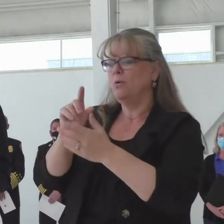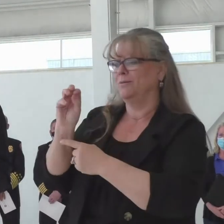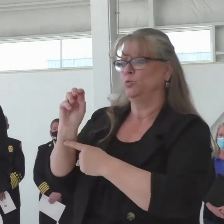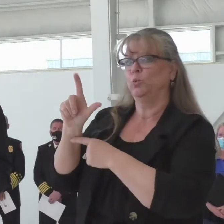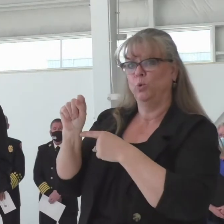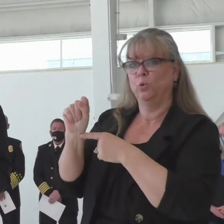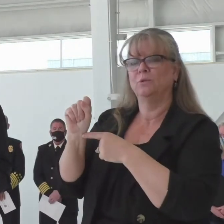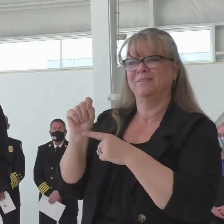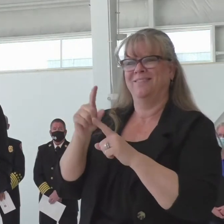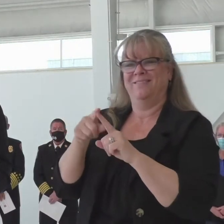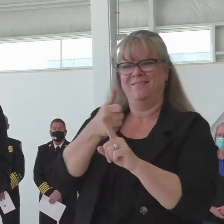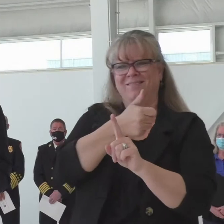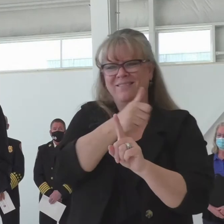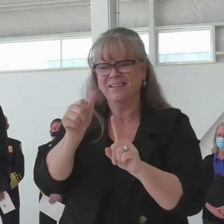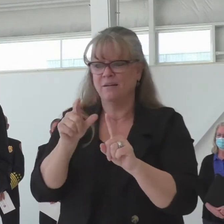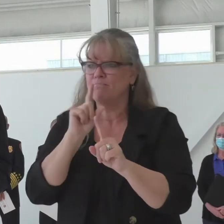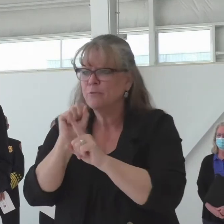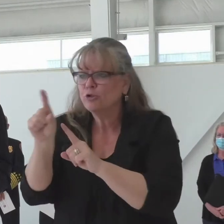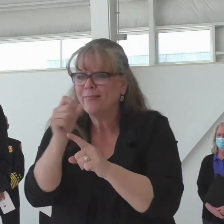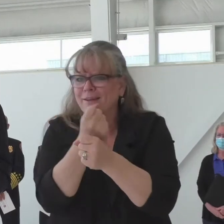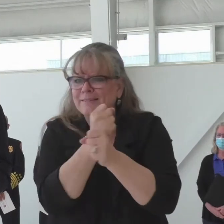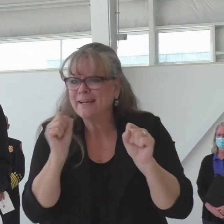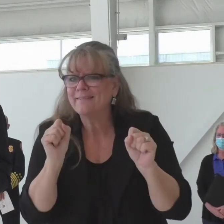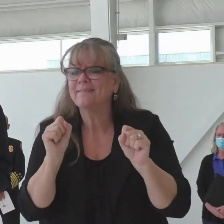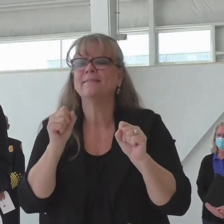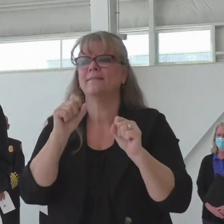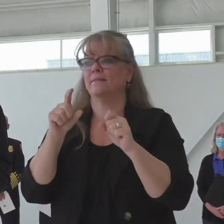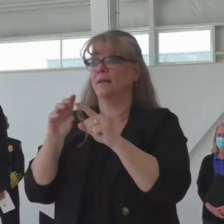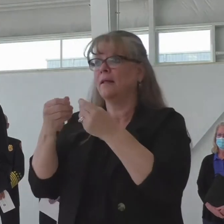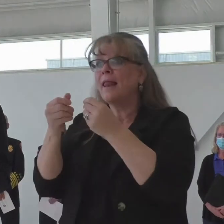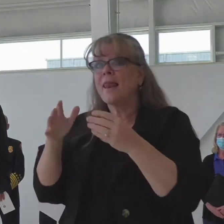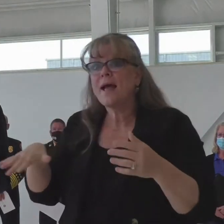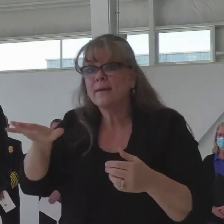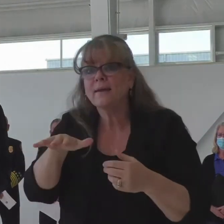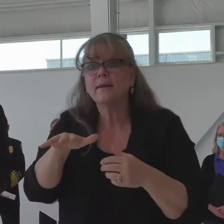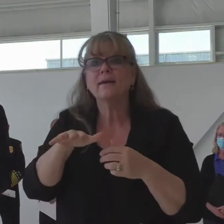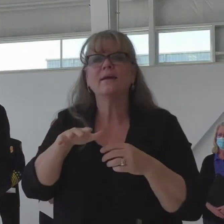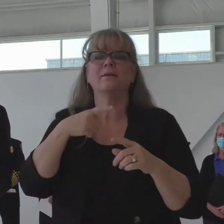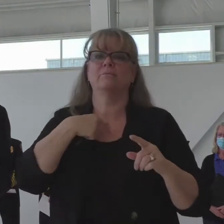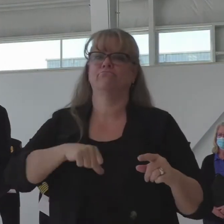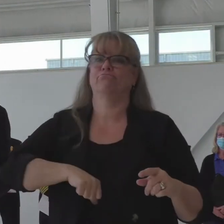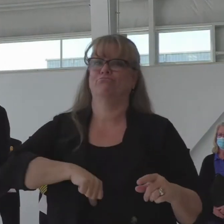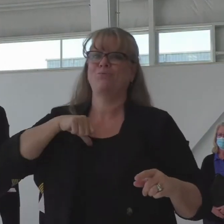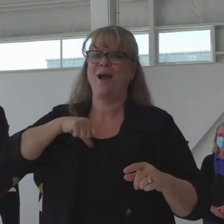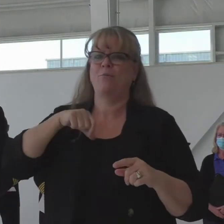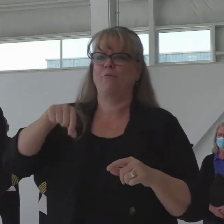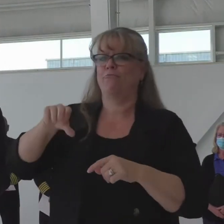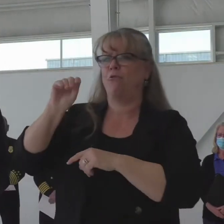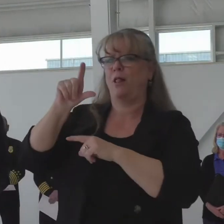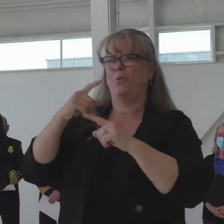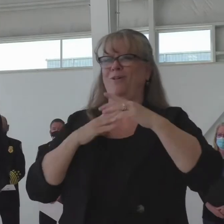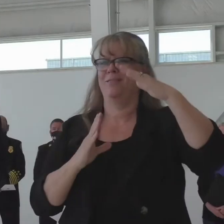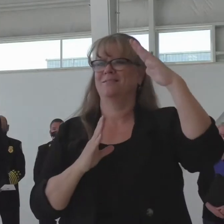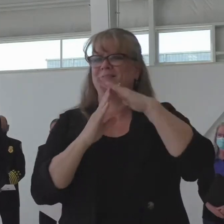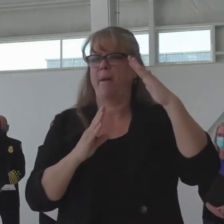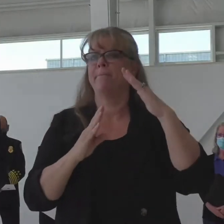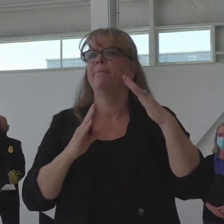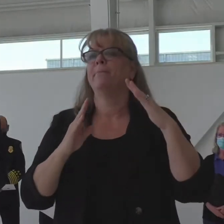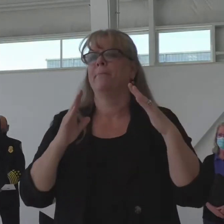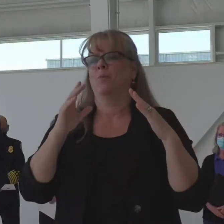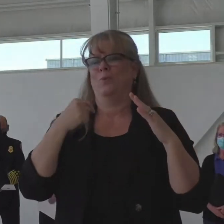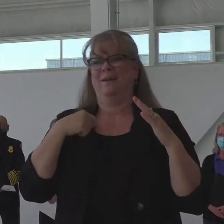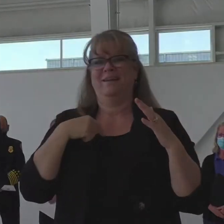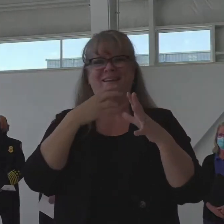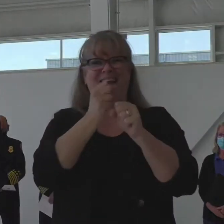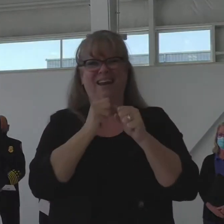lives, to save property. And I'm proud that Colorado is one of the top states in the nation for getting the resources we need as soon as they are available. And with the